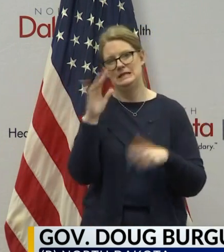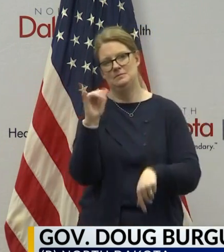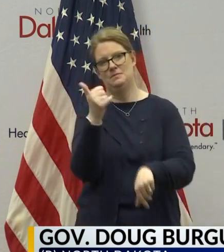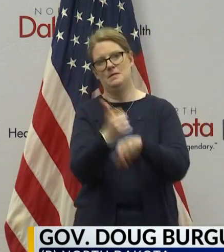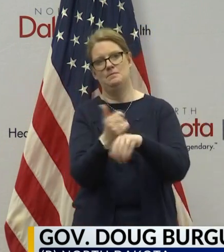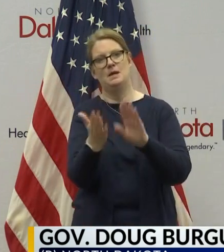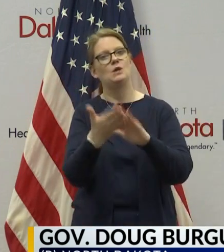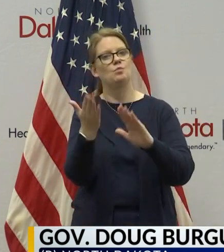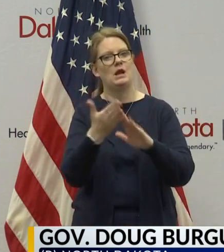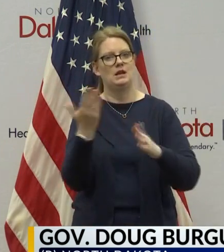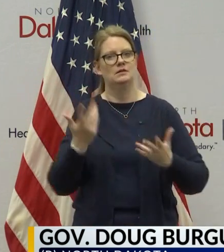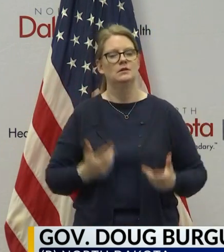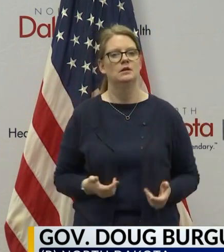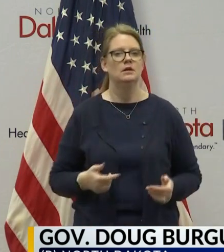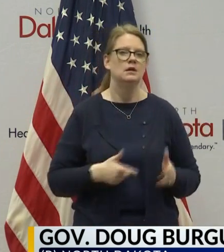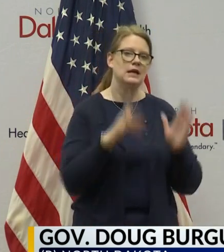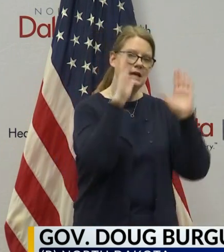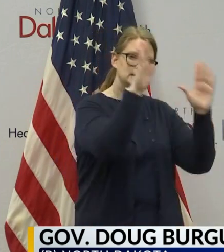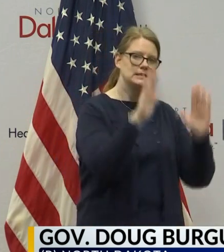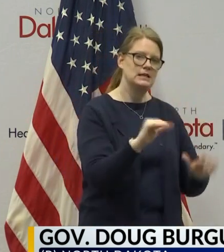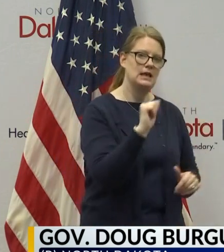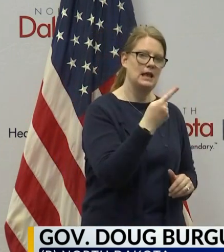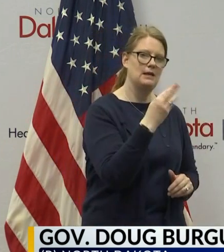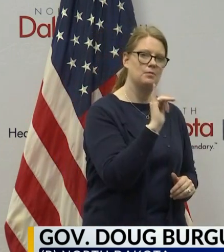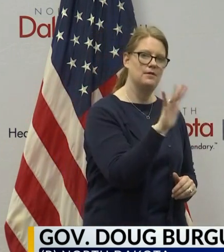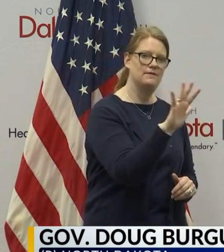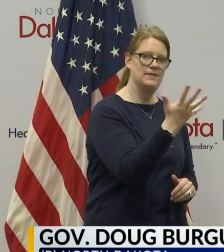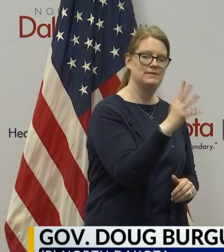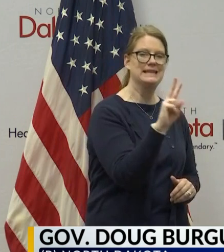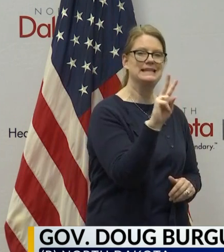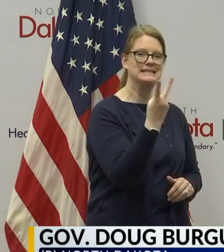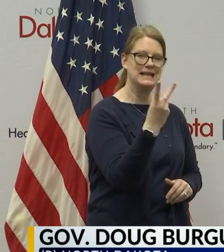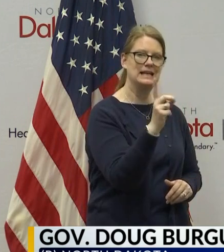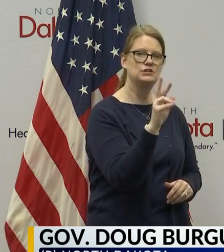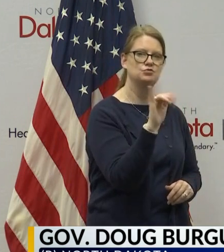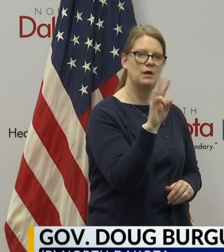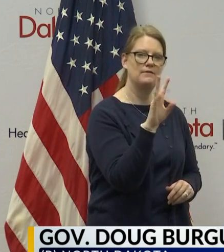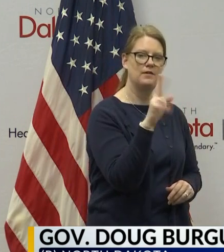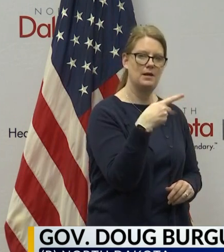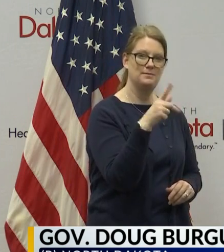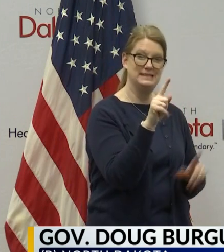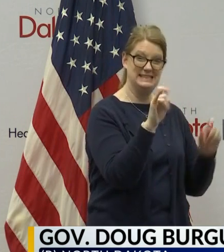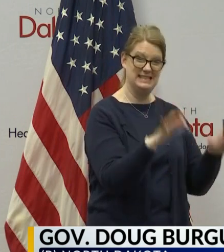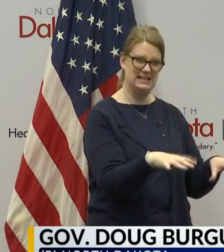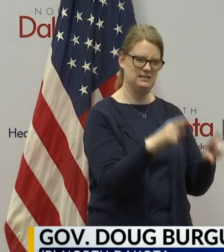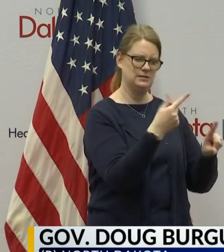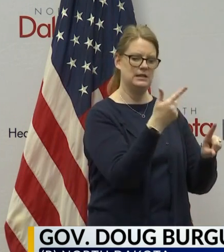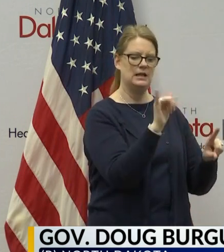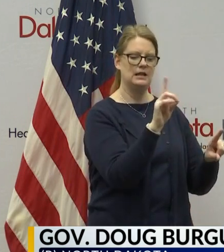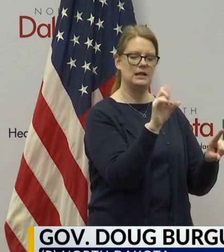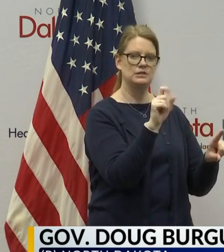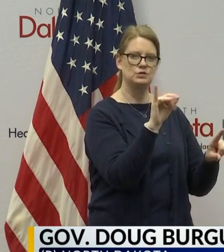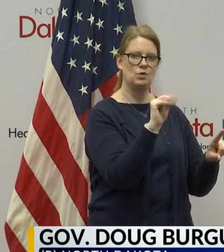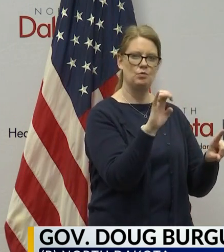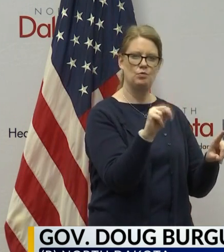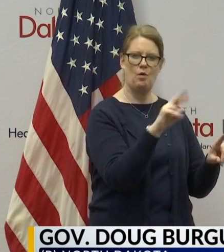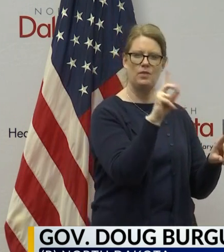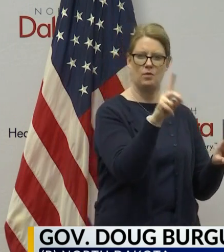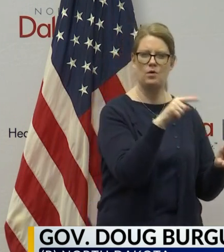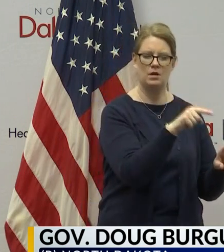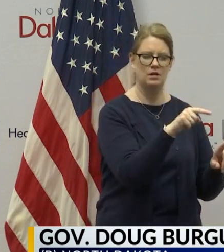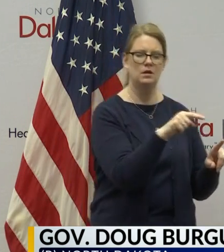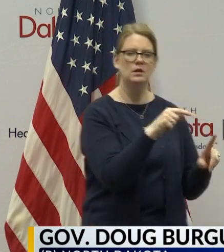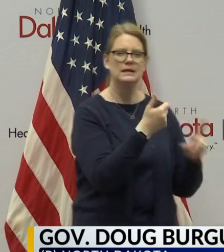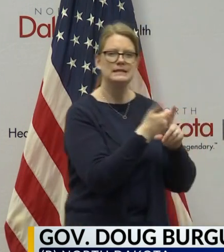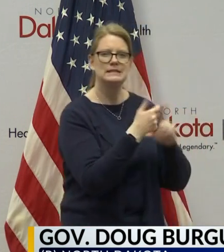helping drive this. On Sunday, April 5th, the second drive-up test was held in Gladstone, North Dakota, and people might know that